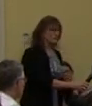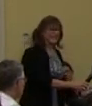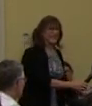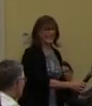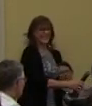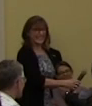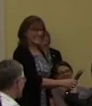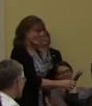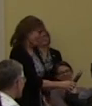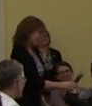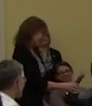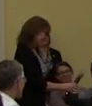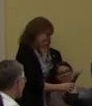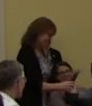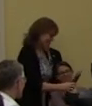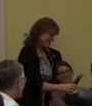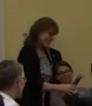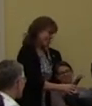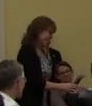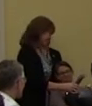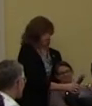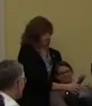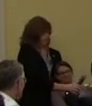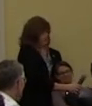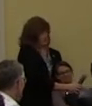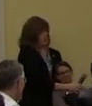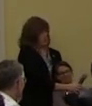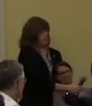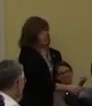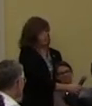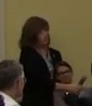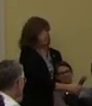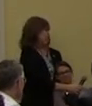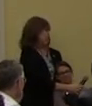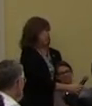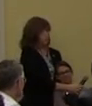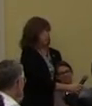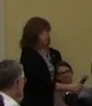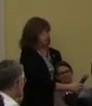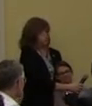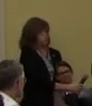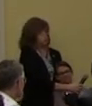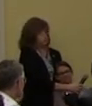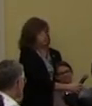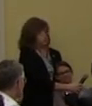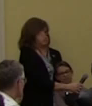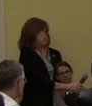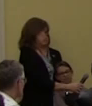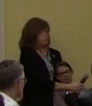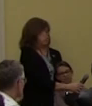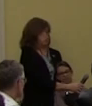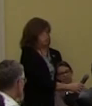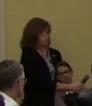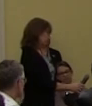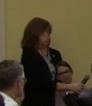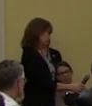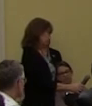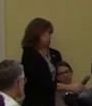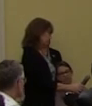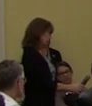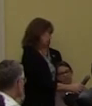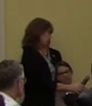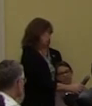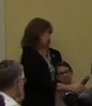know that's where i've been like personally and um i kind of just